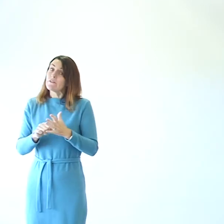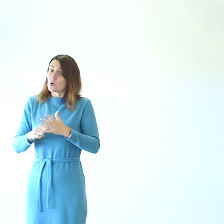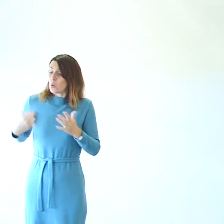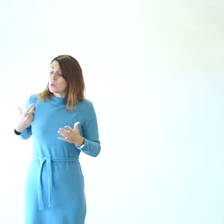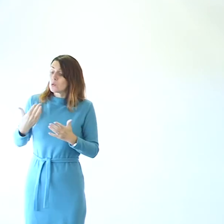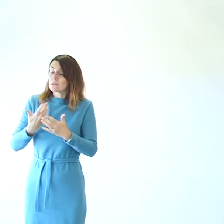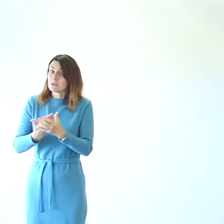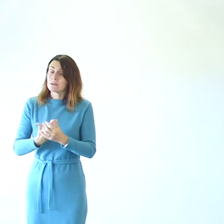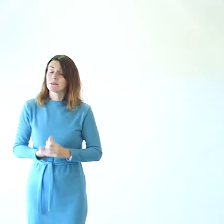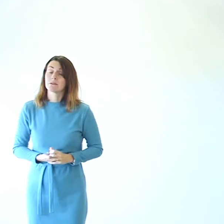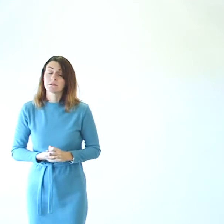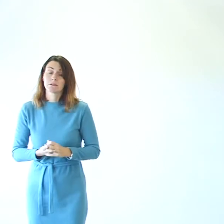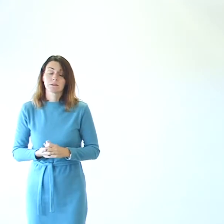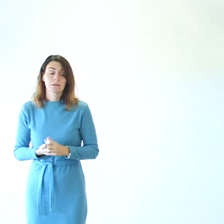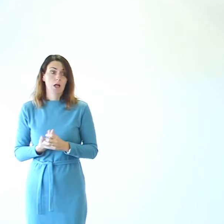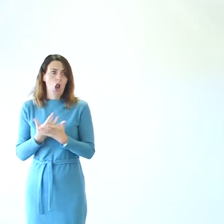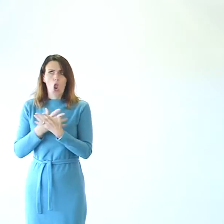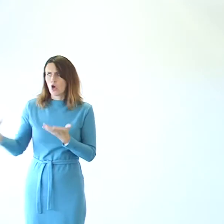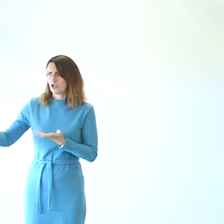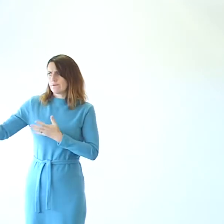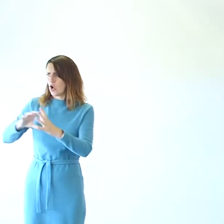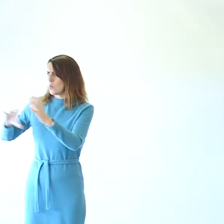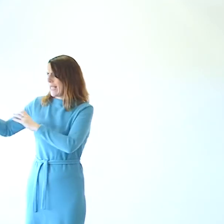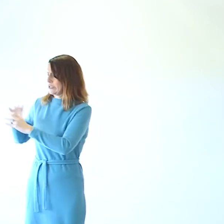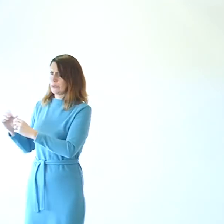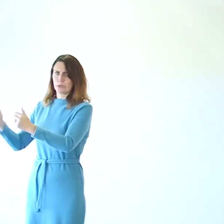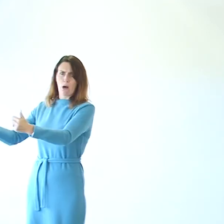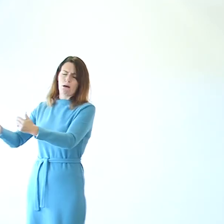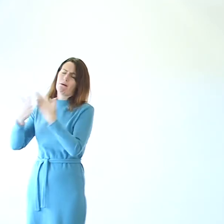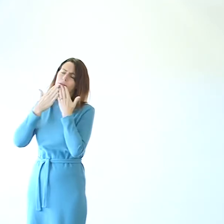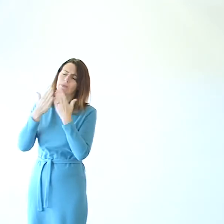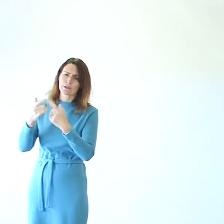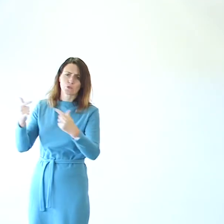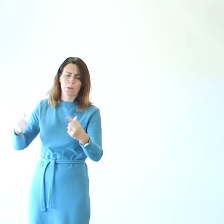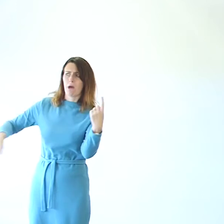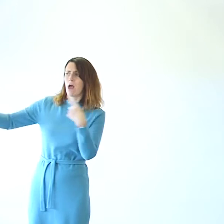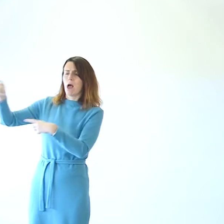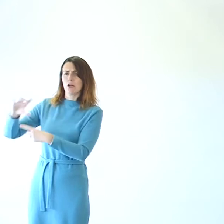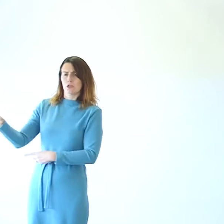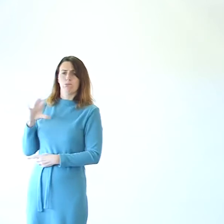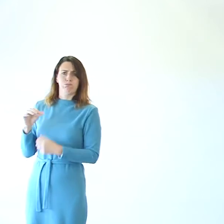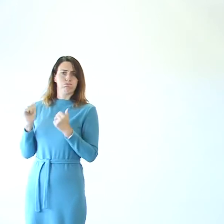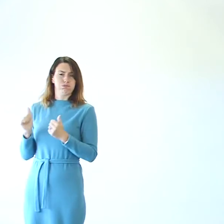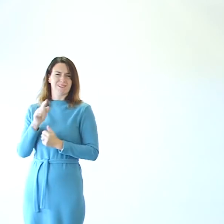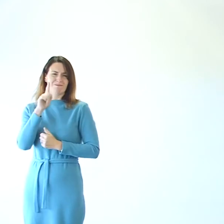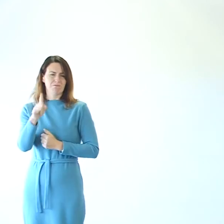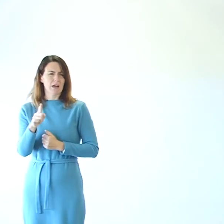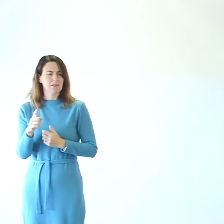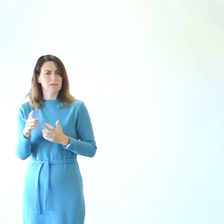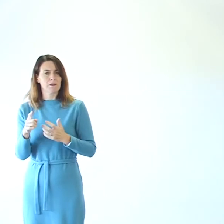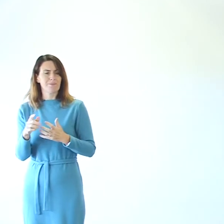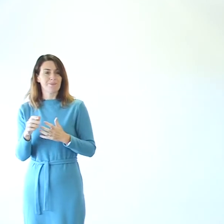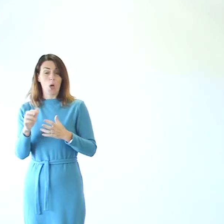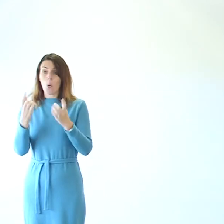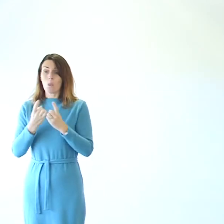in the last few months. We've had a lot of donations in, as I mentioned, so thank you very much for that. But one of the really great things